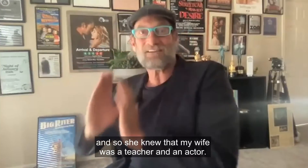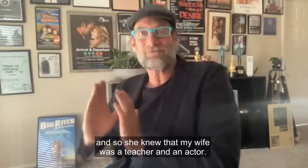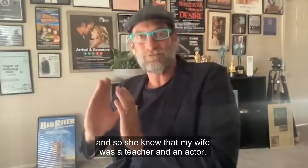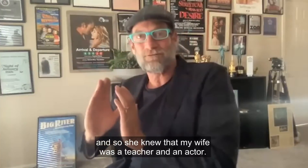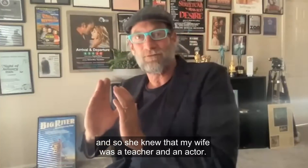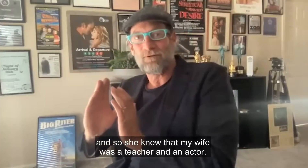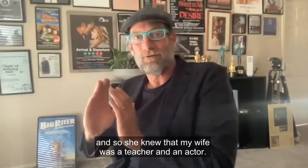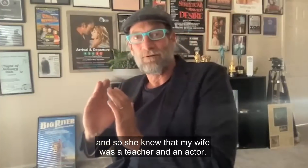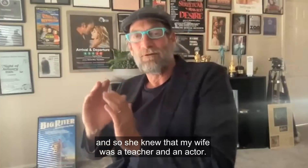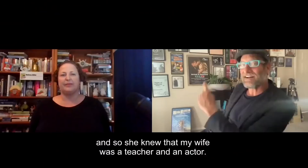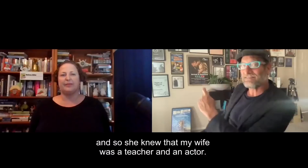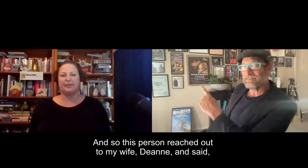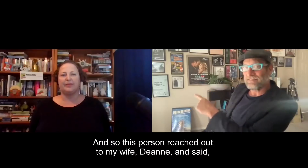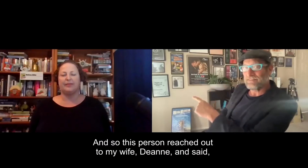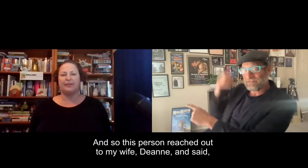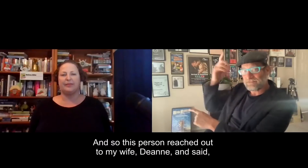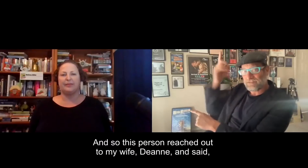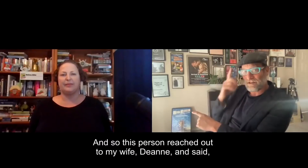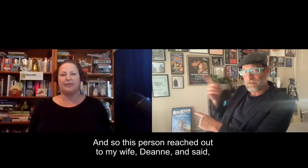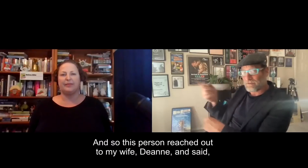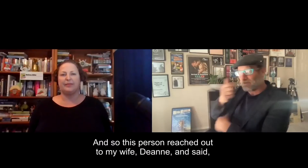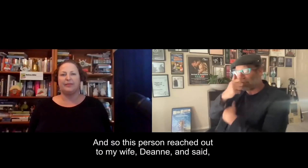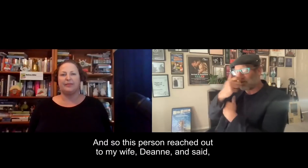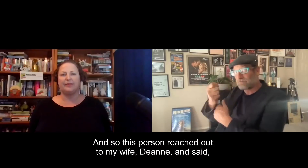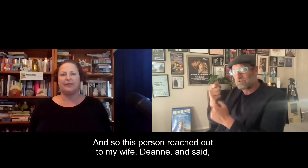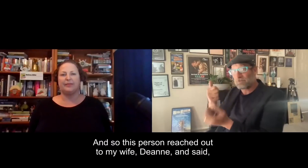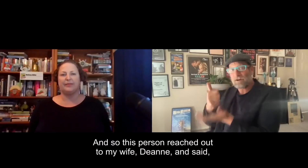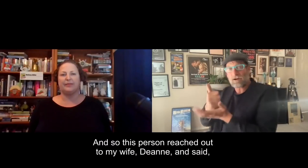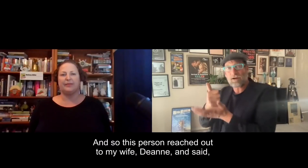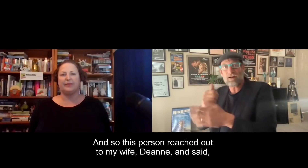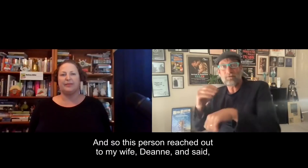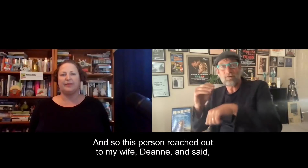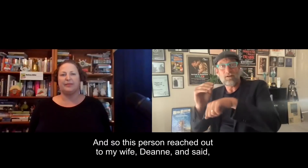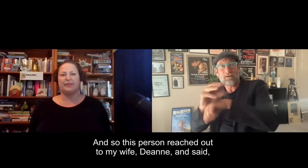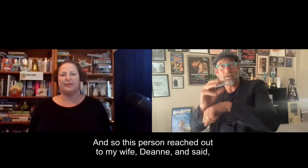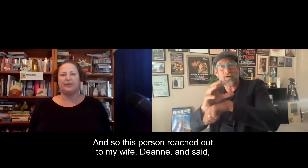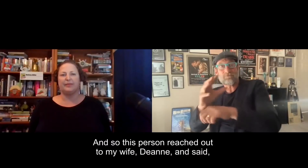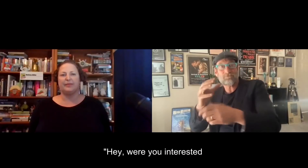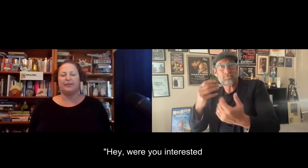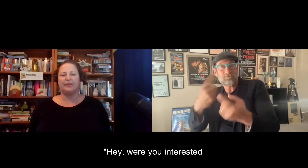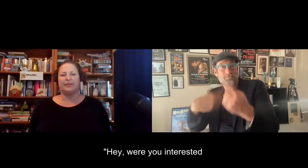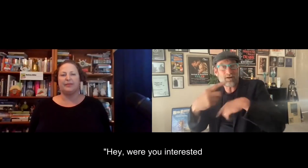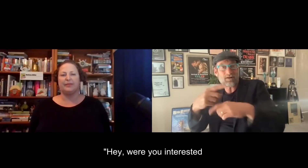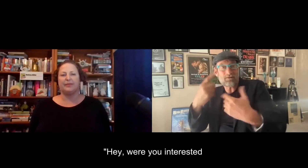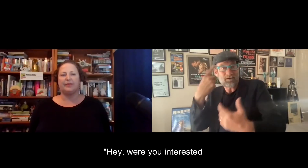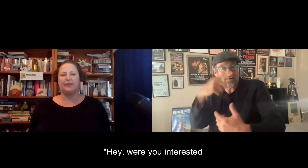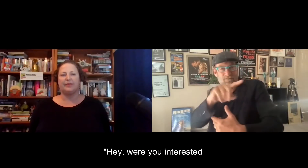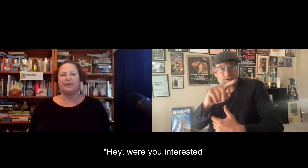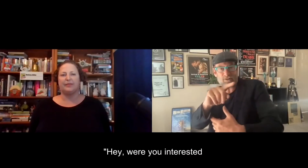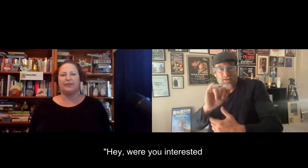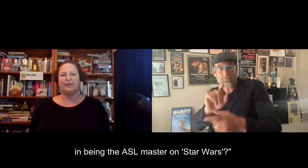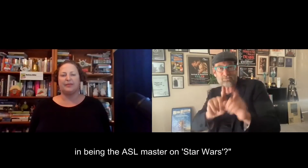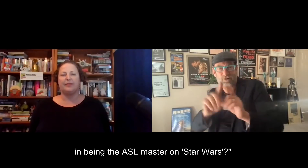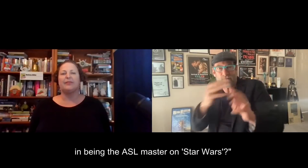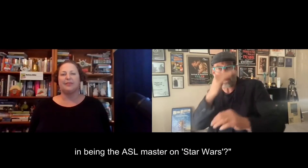and an actor. And so this person reached out to my wife, Deanne, and said, hey, were you interested in being the